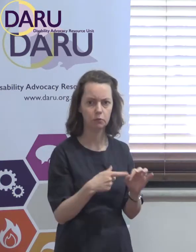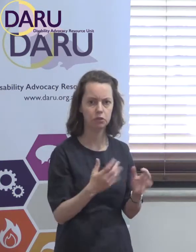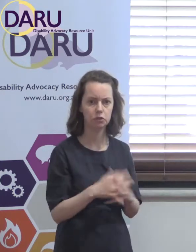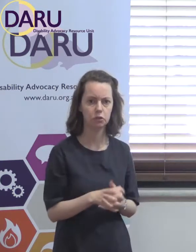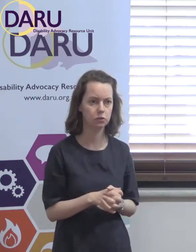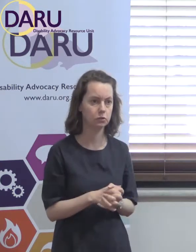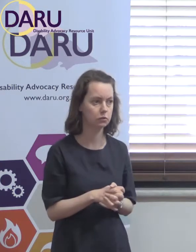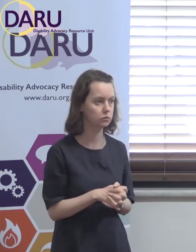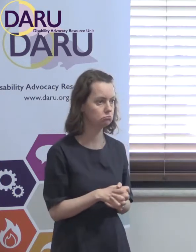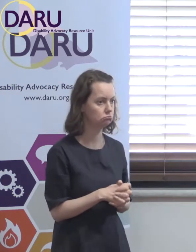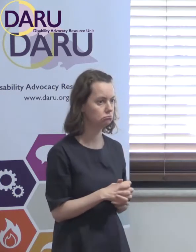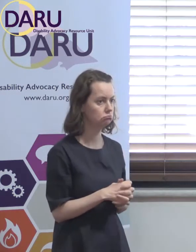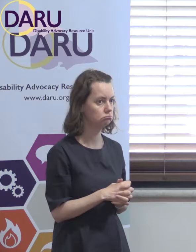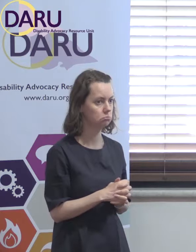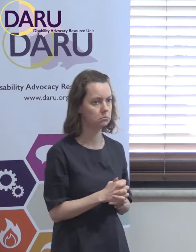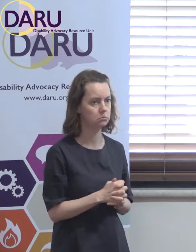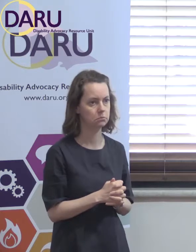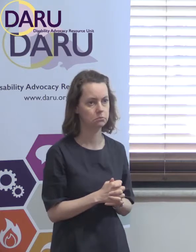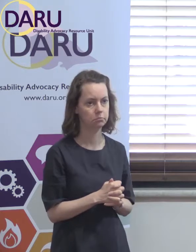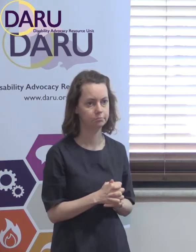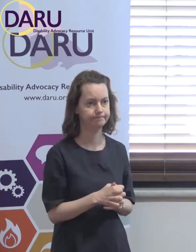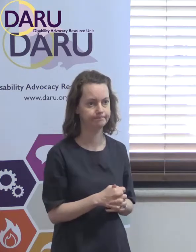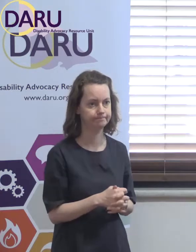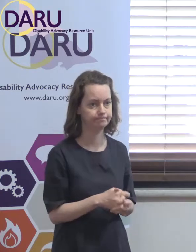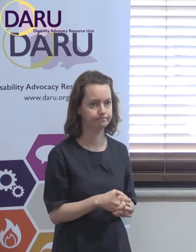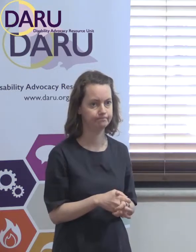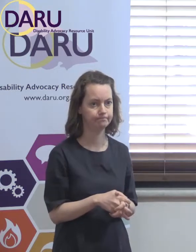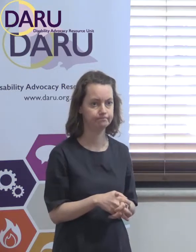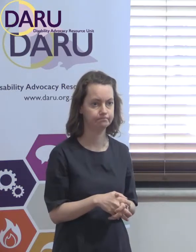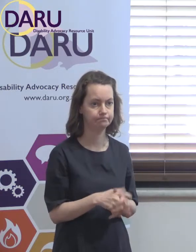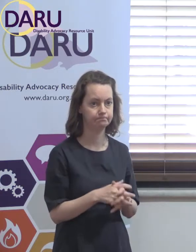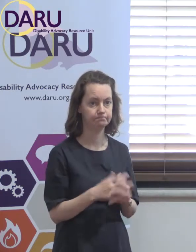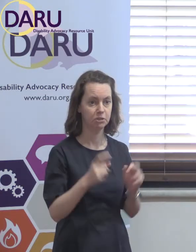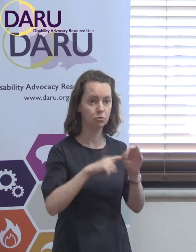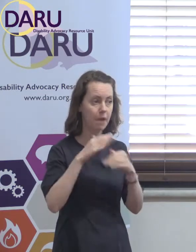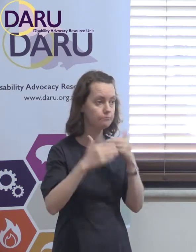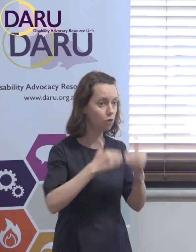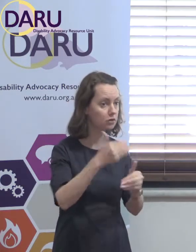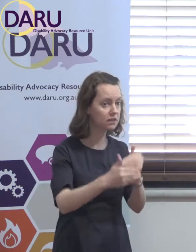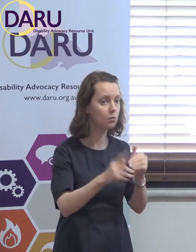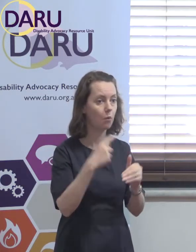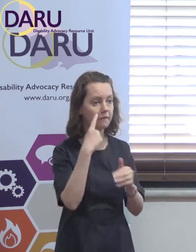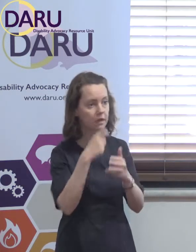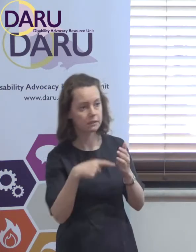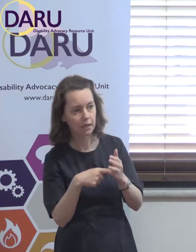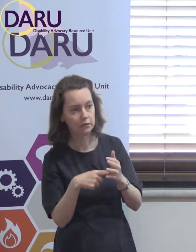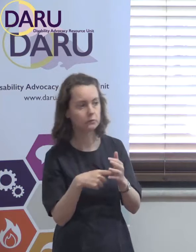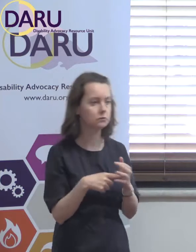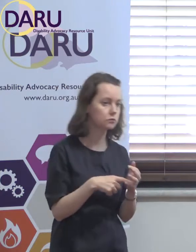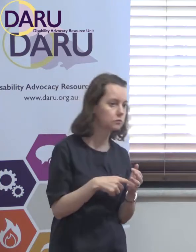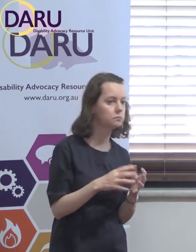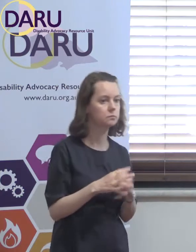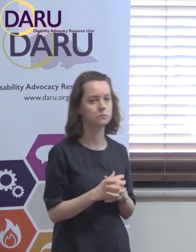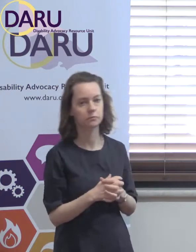the process, or what we found out, or anything else?